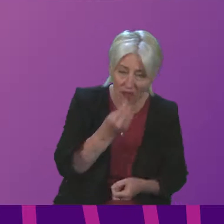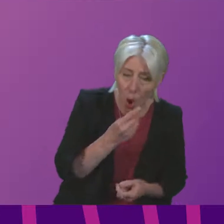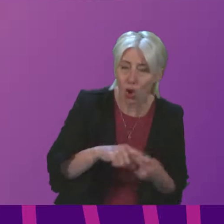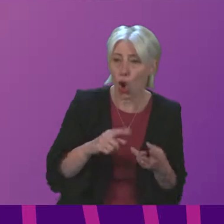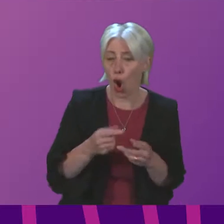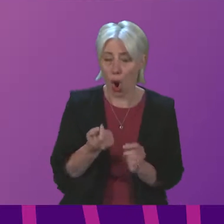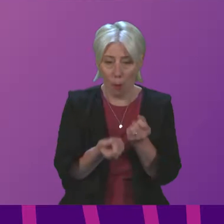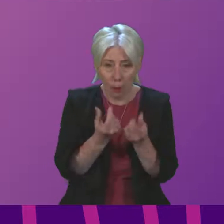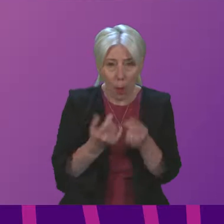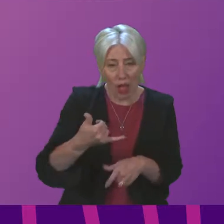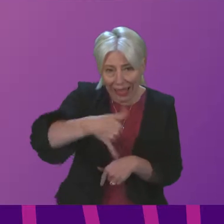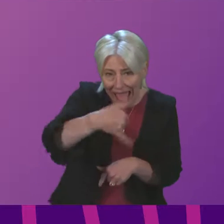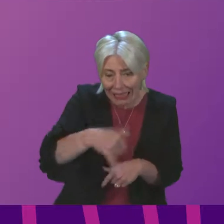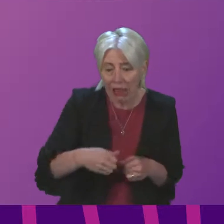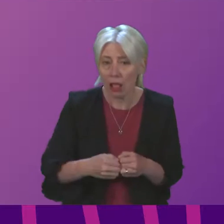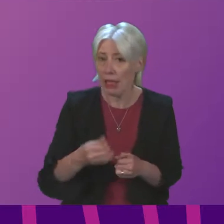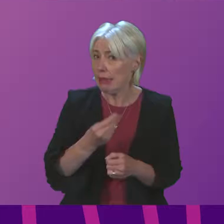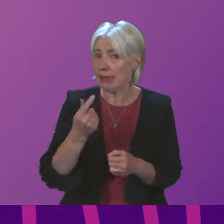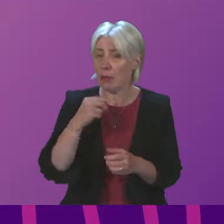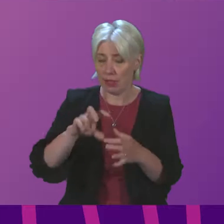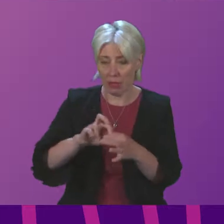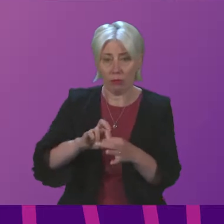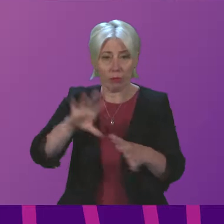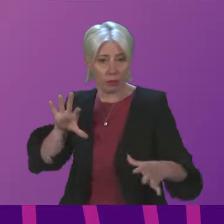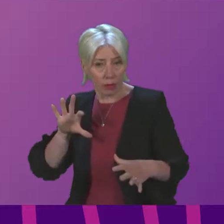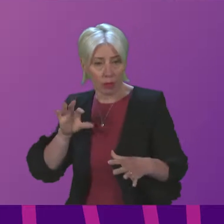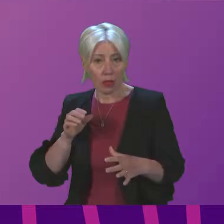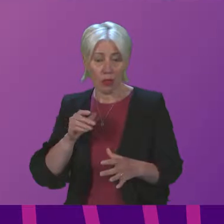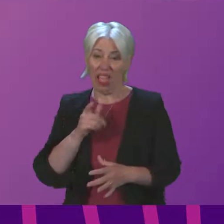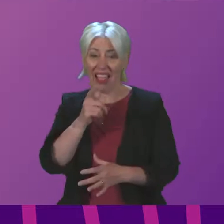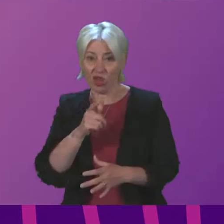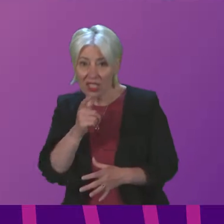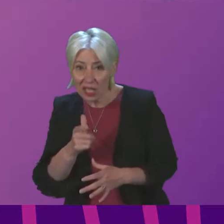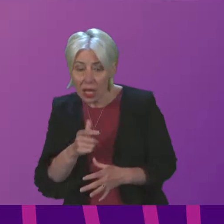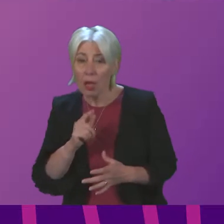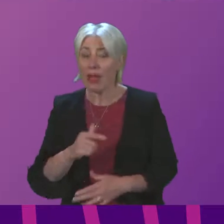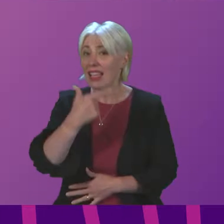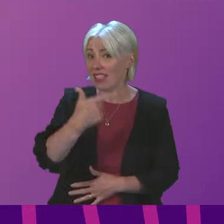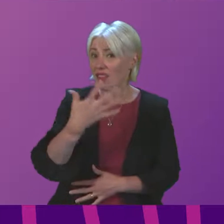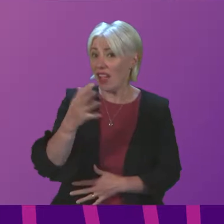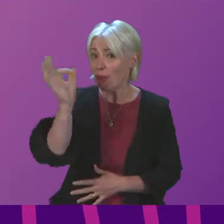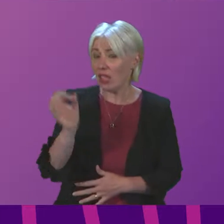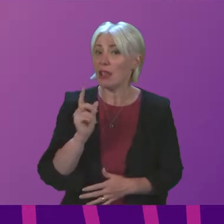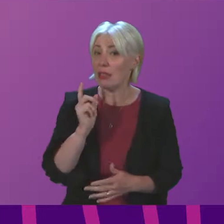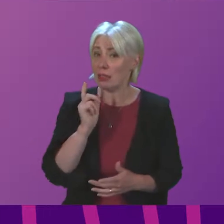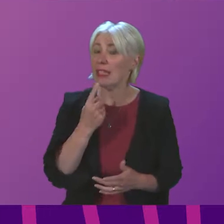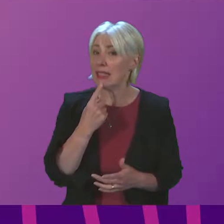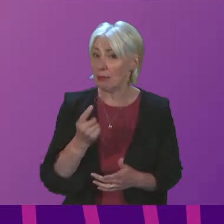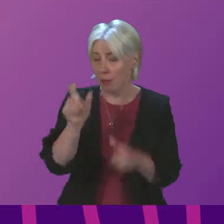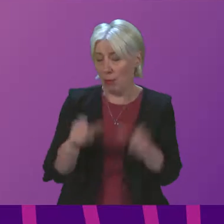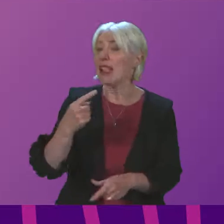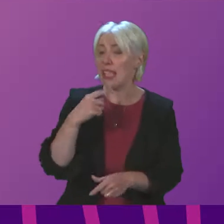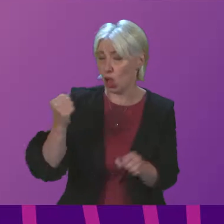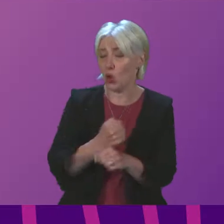For those who said that they ration or disconnect their electricity heating, 75 per cent do so at least every week.